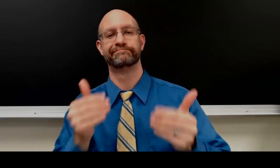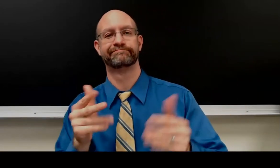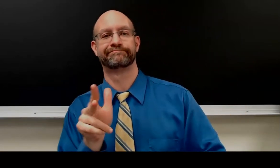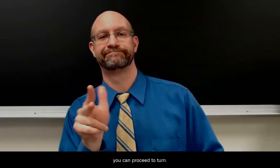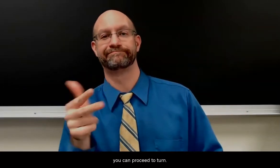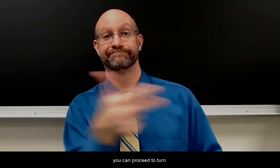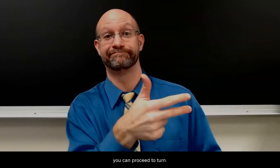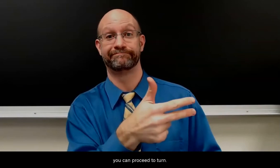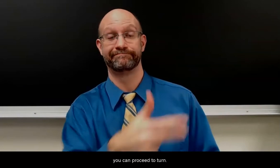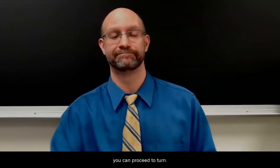you can proceed to turn.